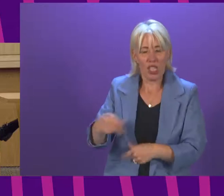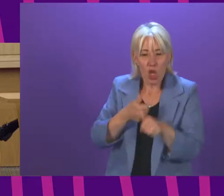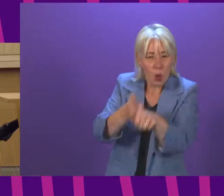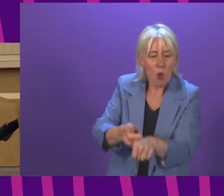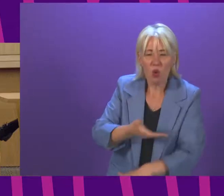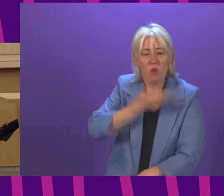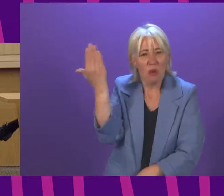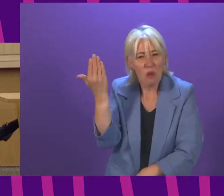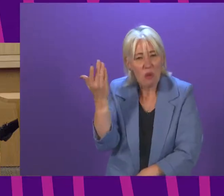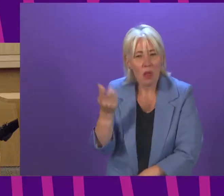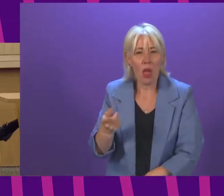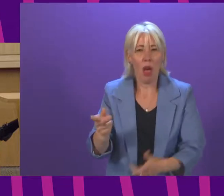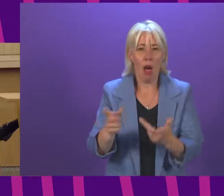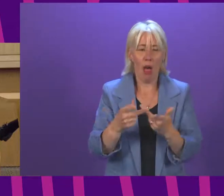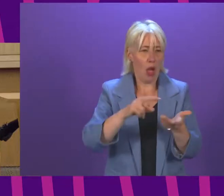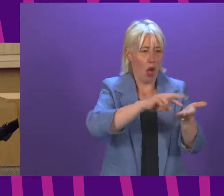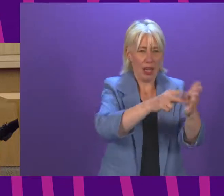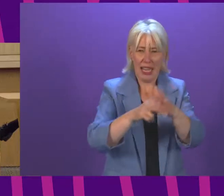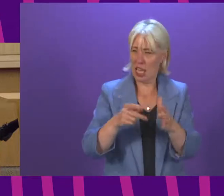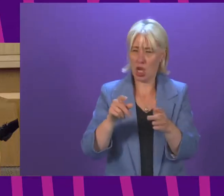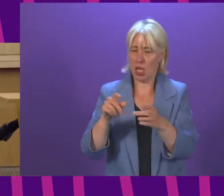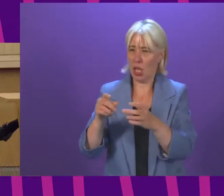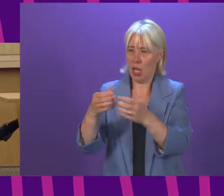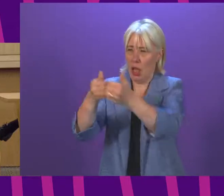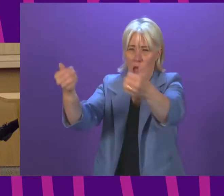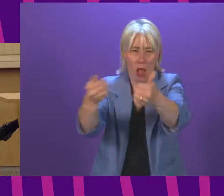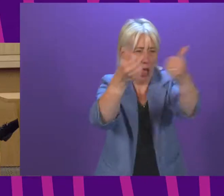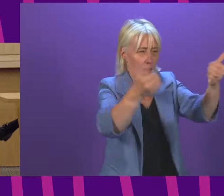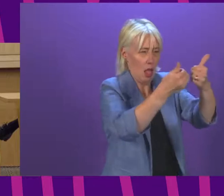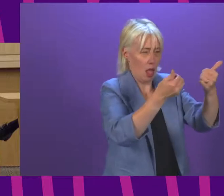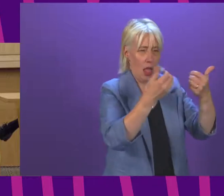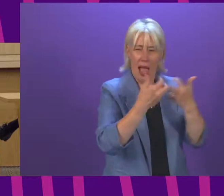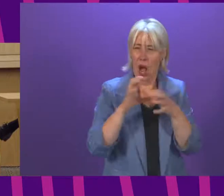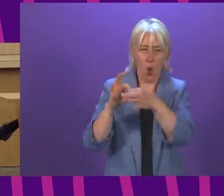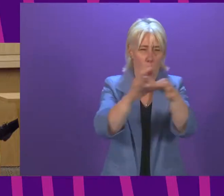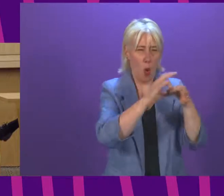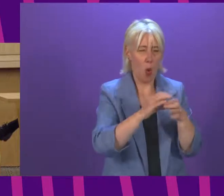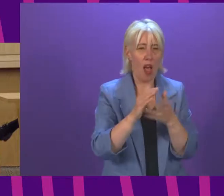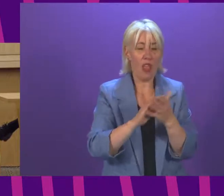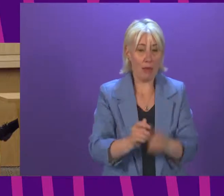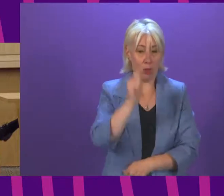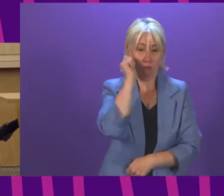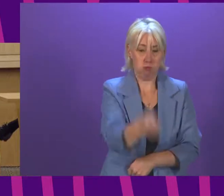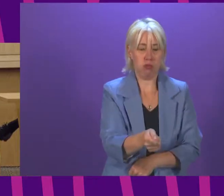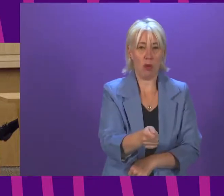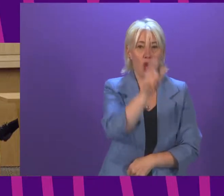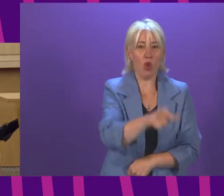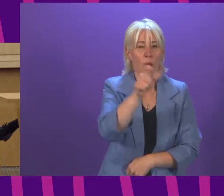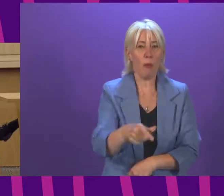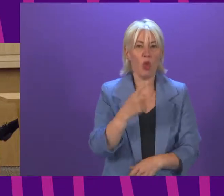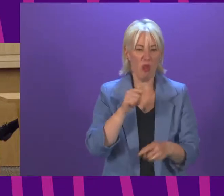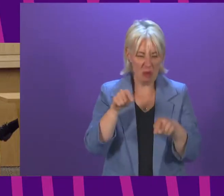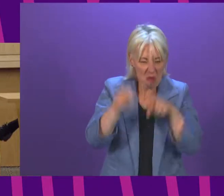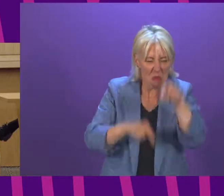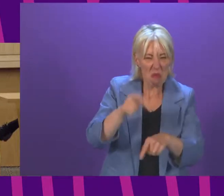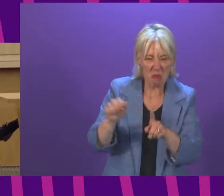part to play who do not seem to be able to communicate with each other, so it is little wonder that conviction rates are so low and alleged victims of such crimes are